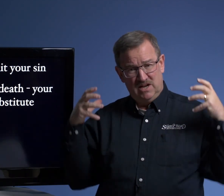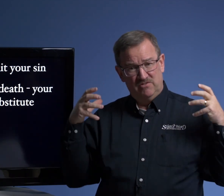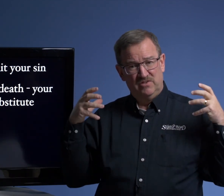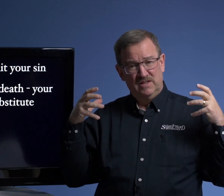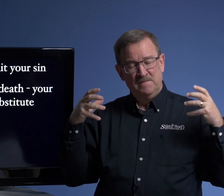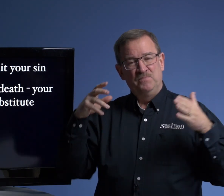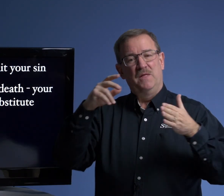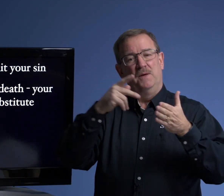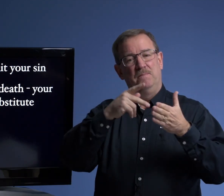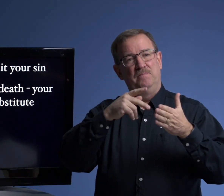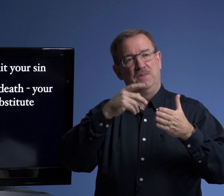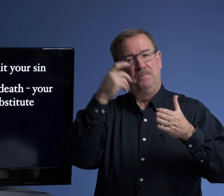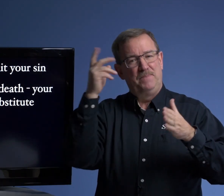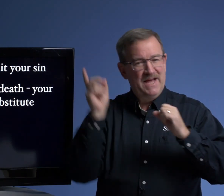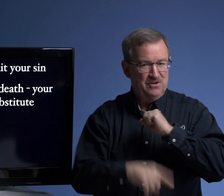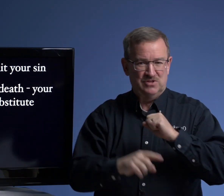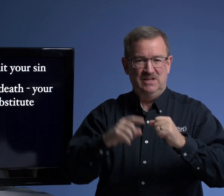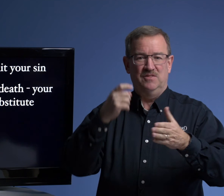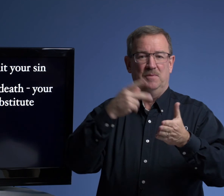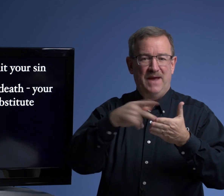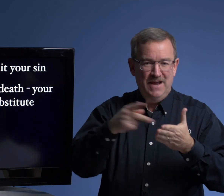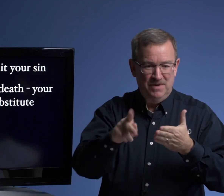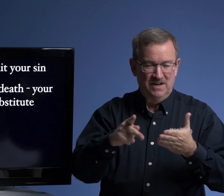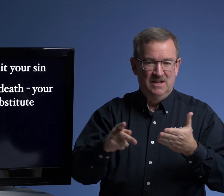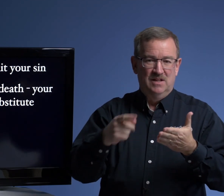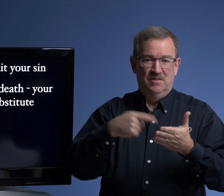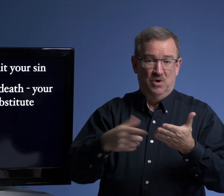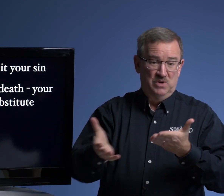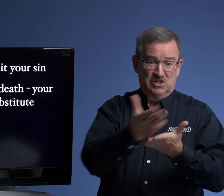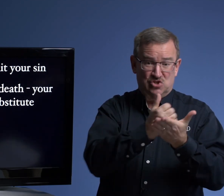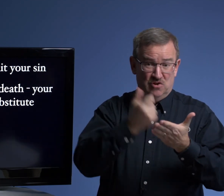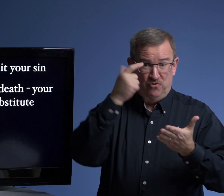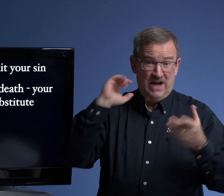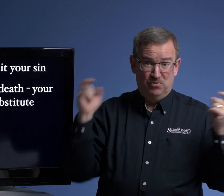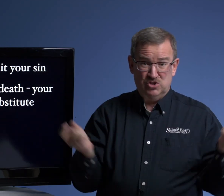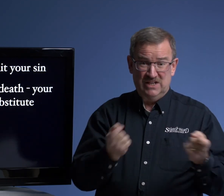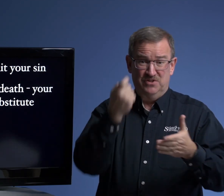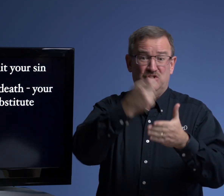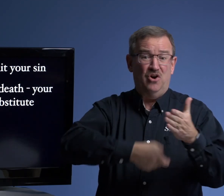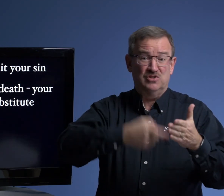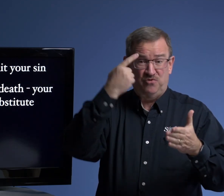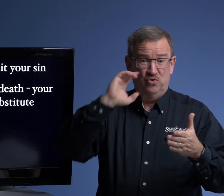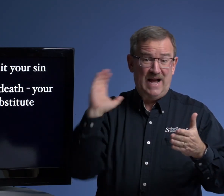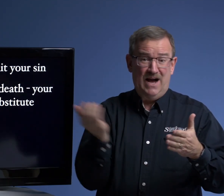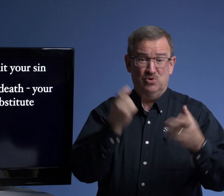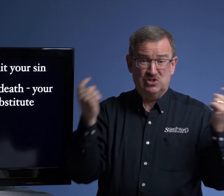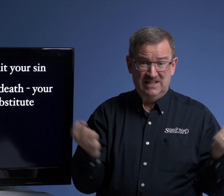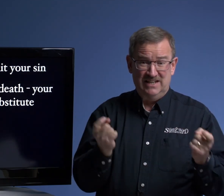the penalty, the payment, what we deserve for our sin, the cost for our sin.